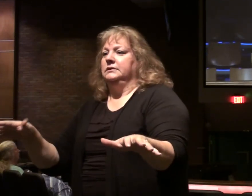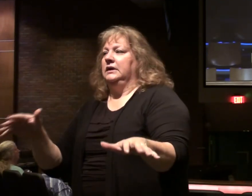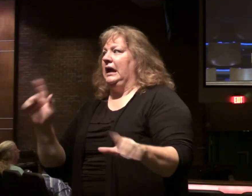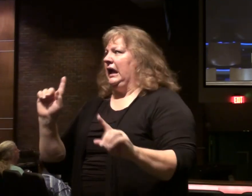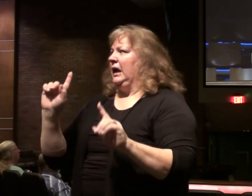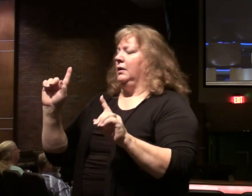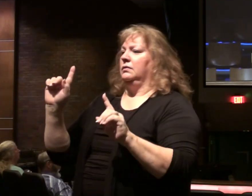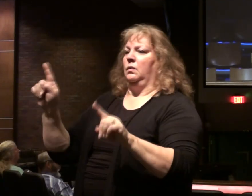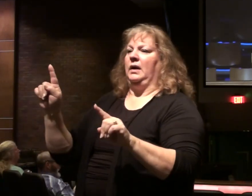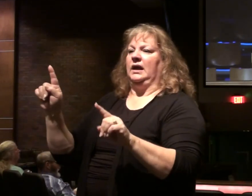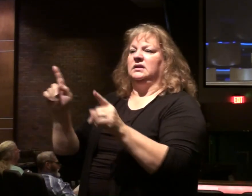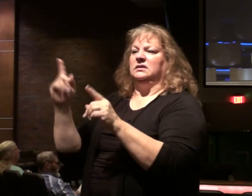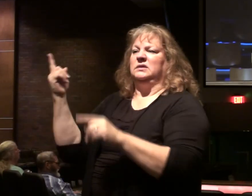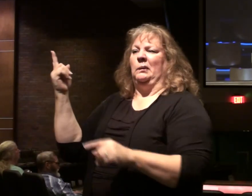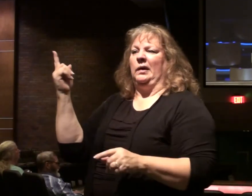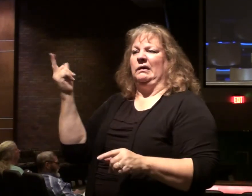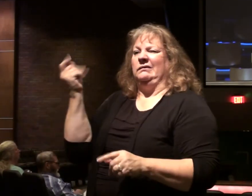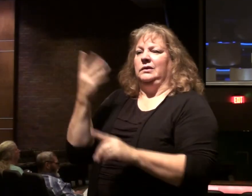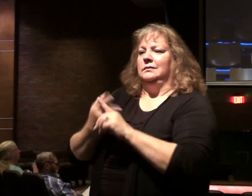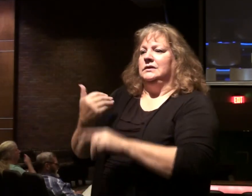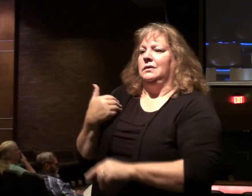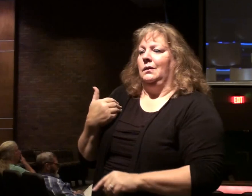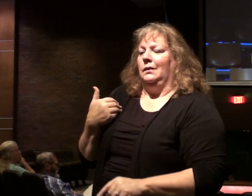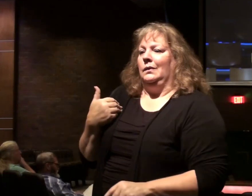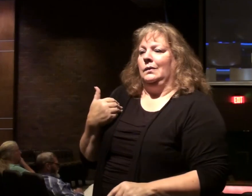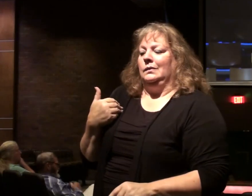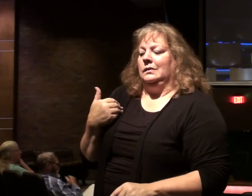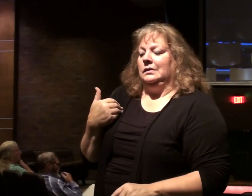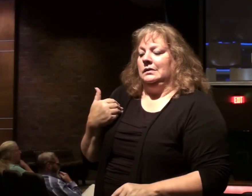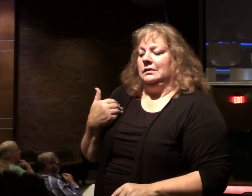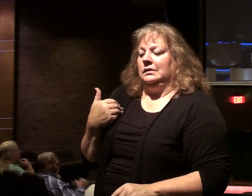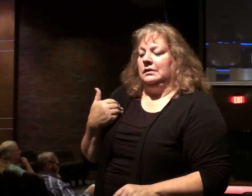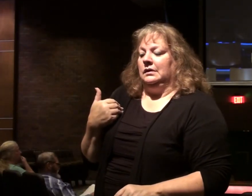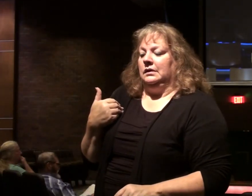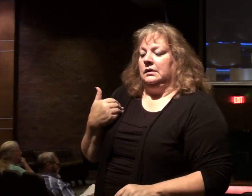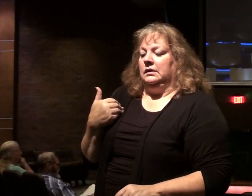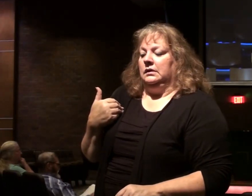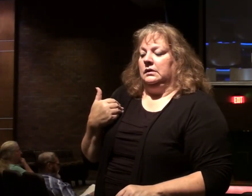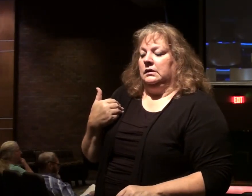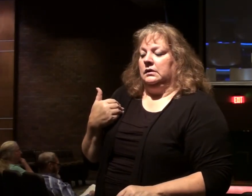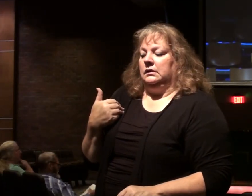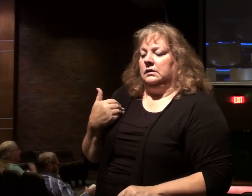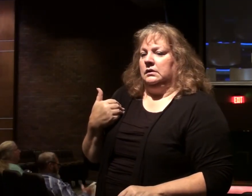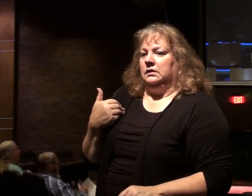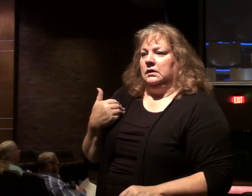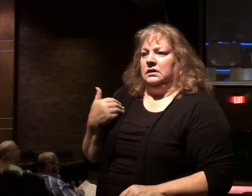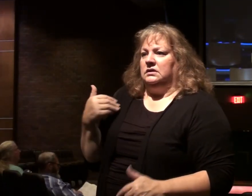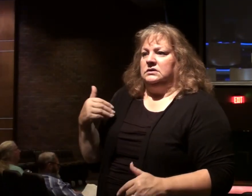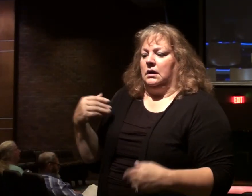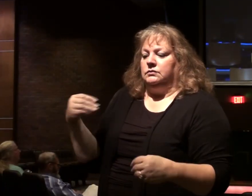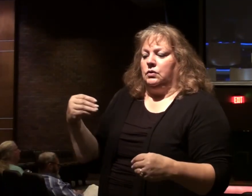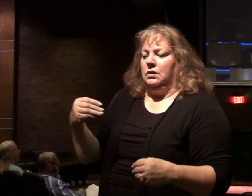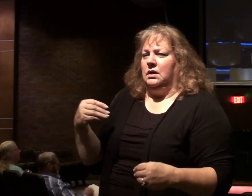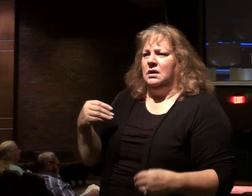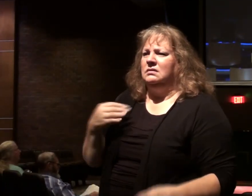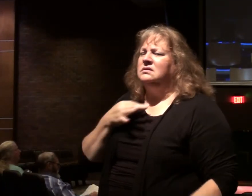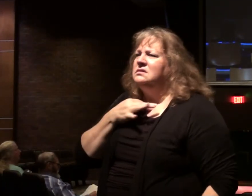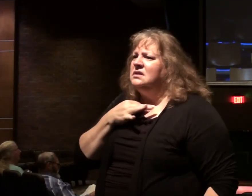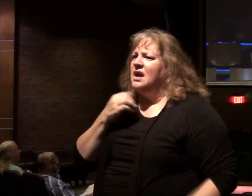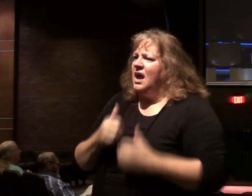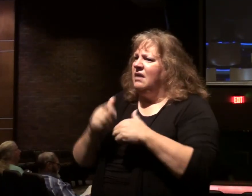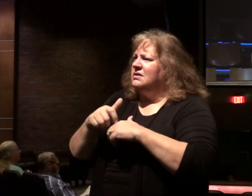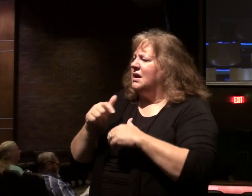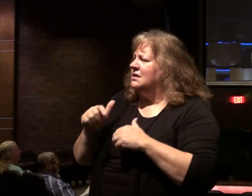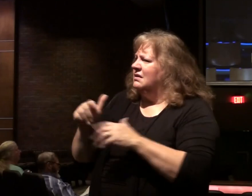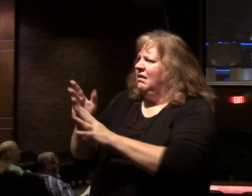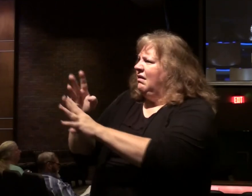months ago near a place. There was apparently a fantastic crepe store. I never stopped by, but I wanted to. Every time I